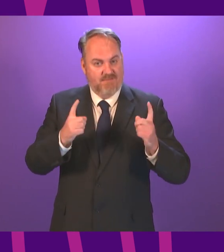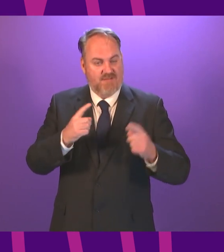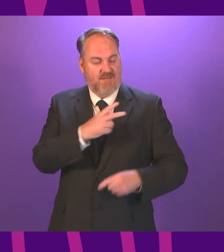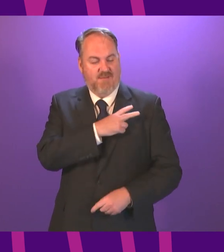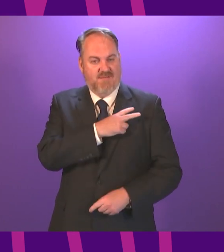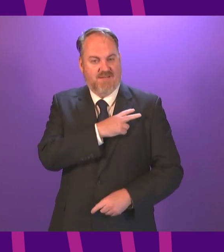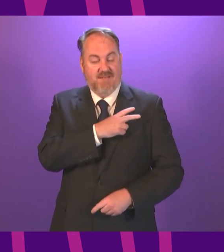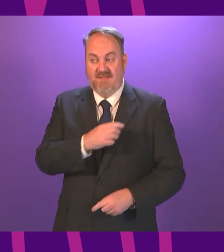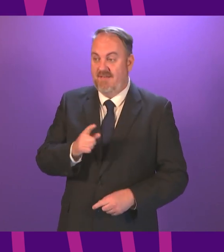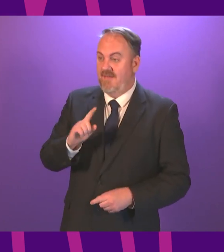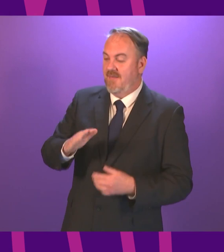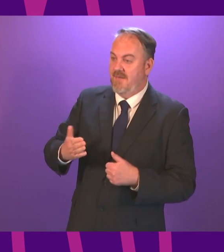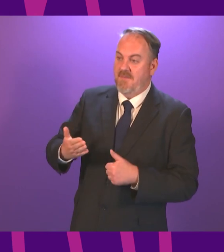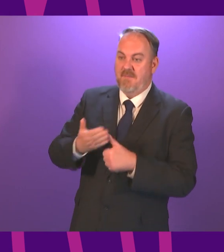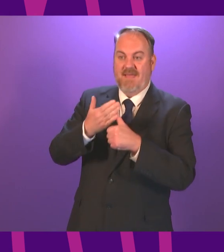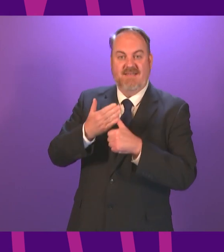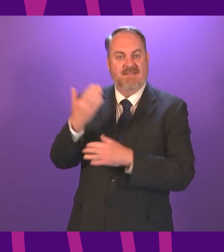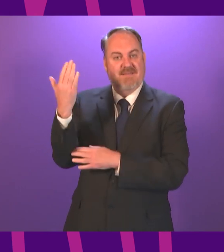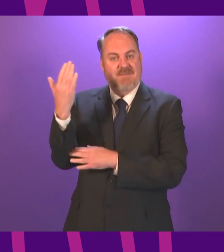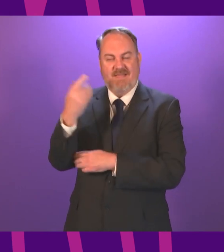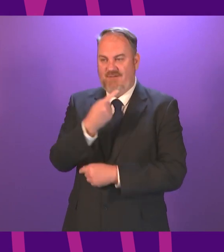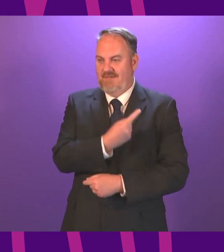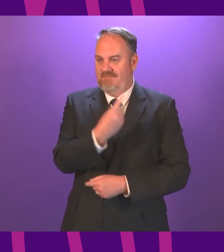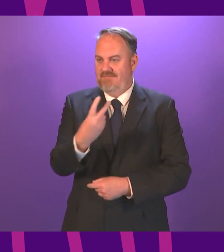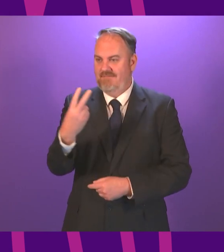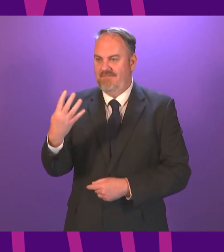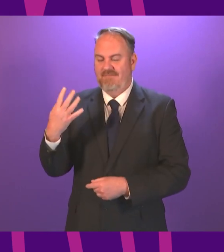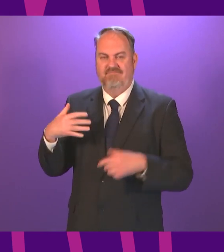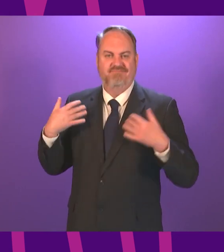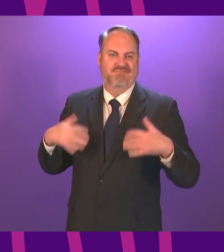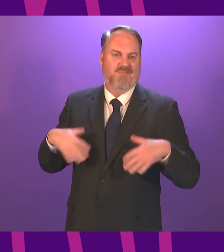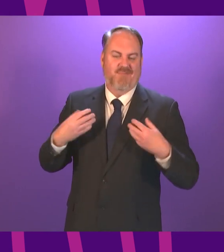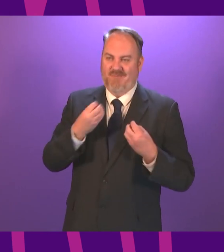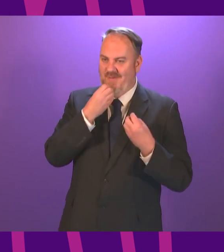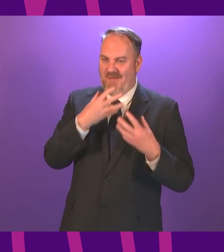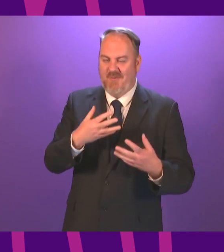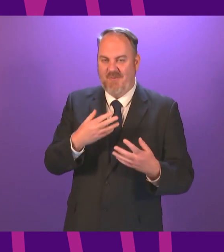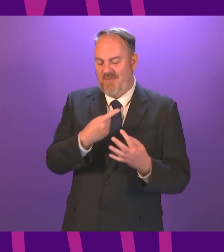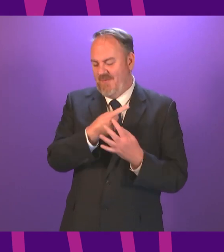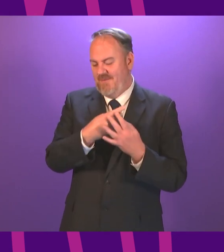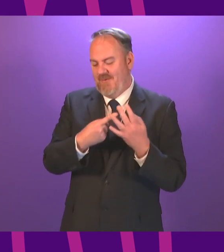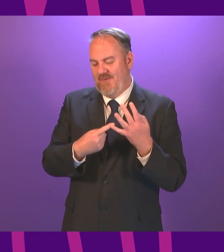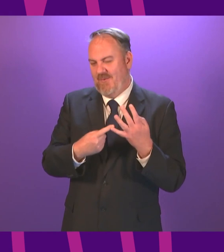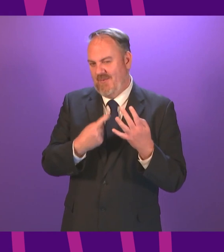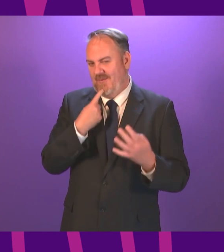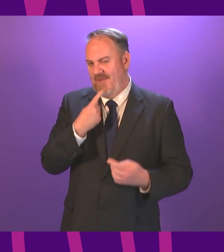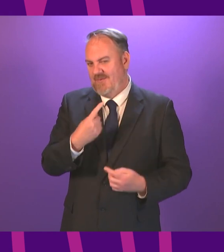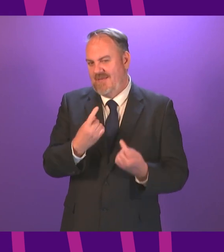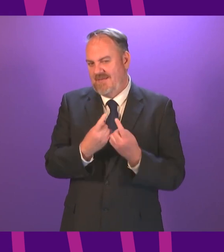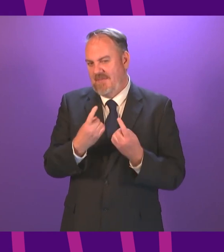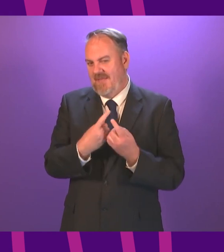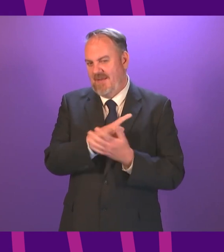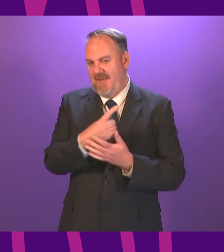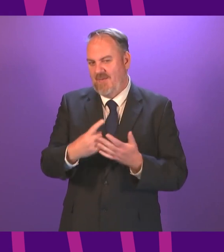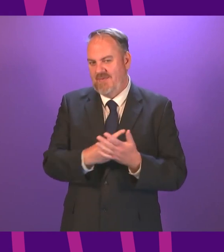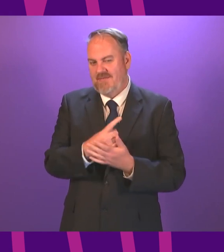today's maiden speeches were fantastic maiden speeches there's a couple of ones that again I would like to pull out of there I thought